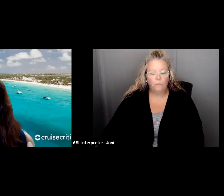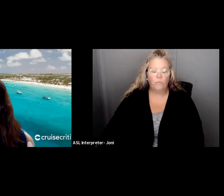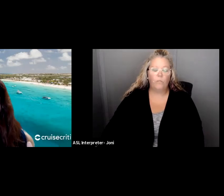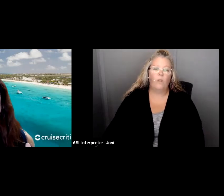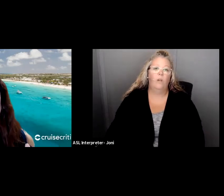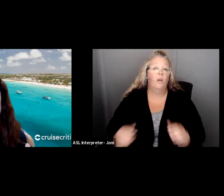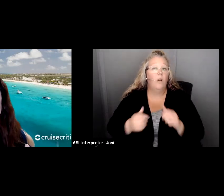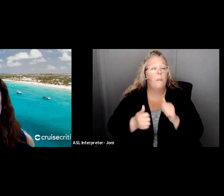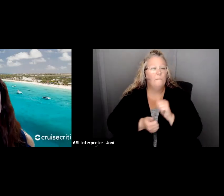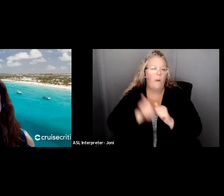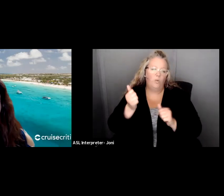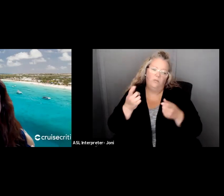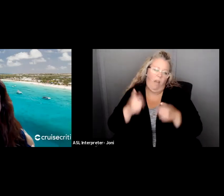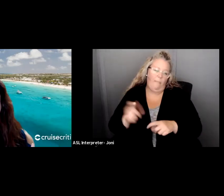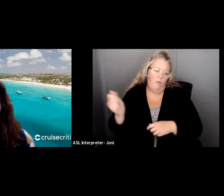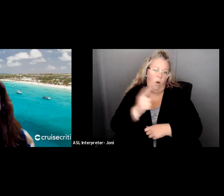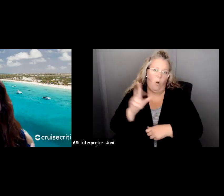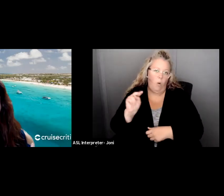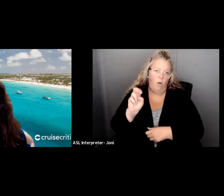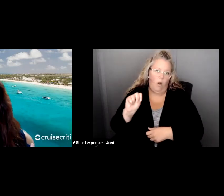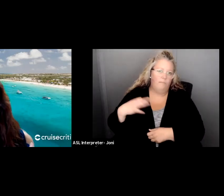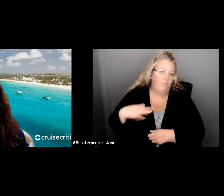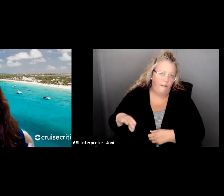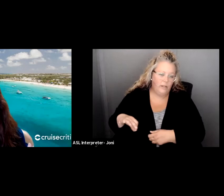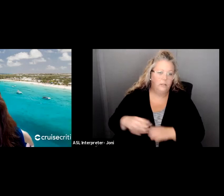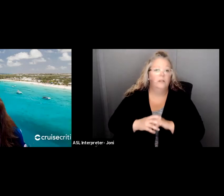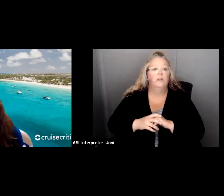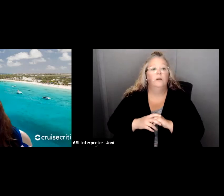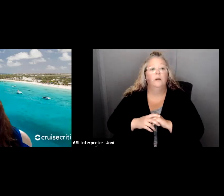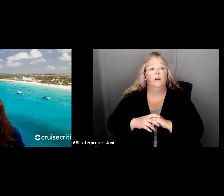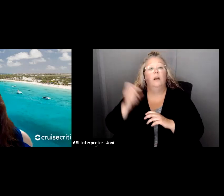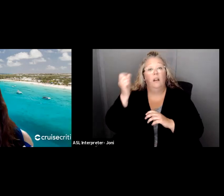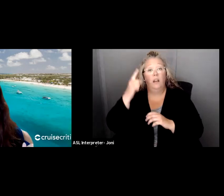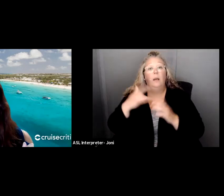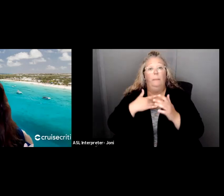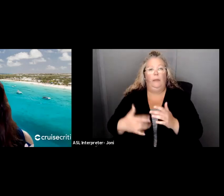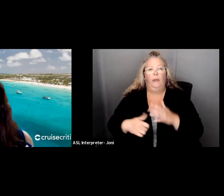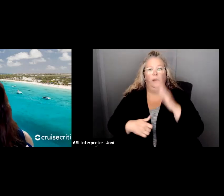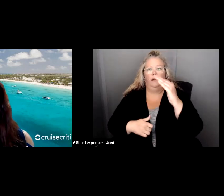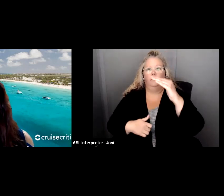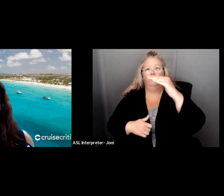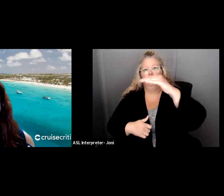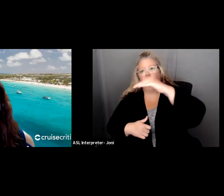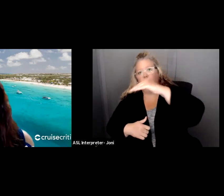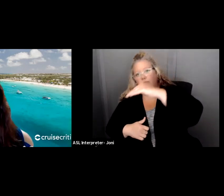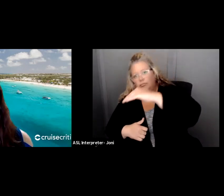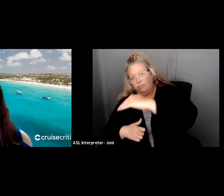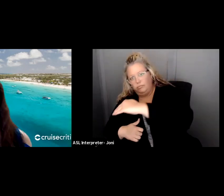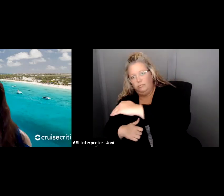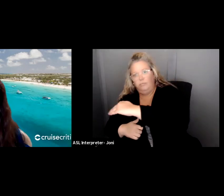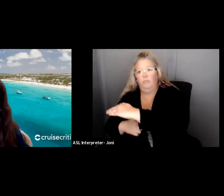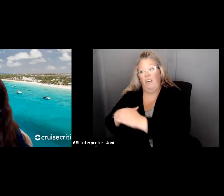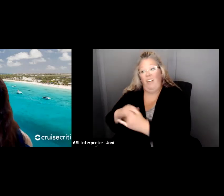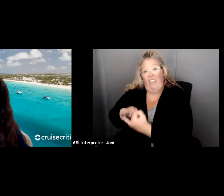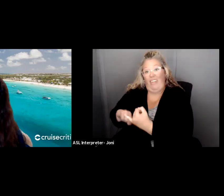a decline at some point. And this is when this line becomes an arc and starts to go down. There's a decline and then the last stage